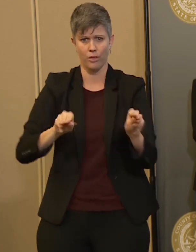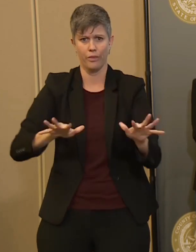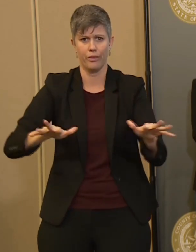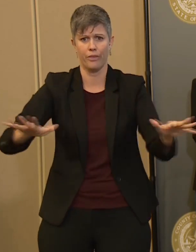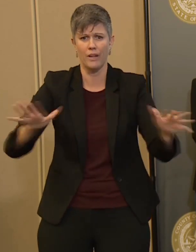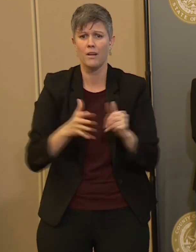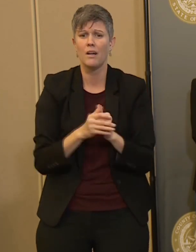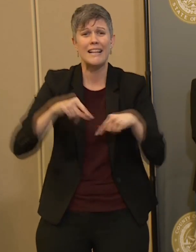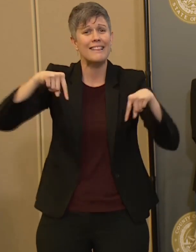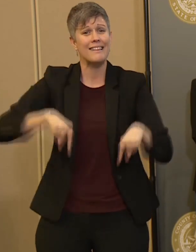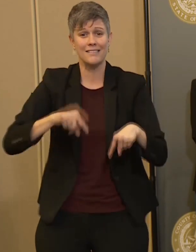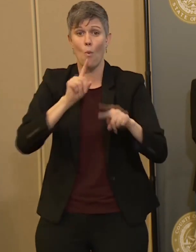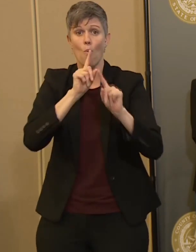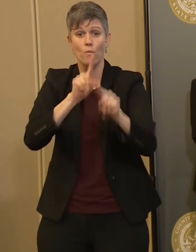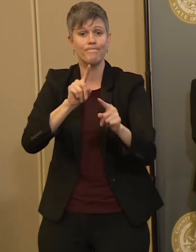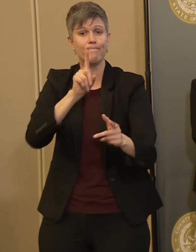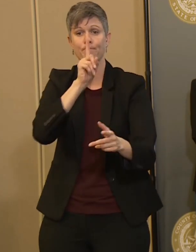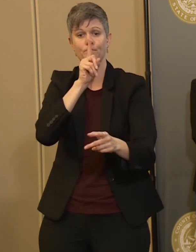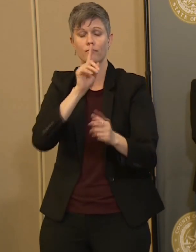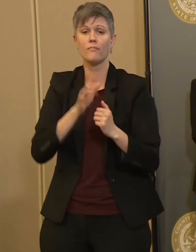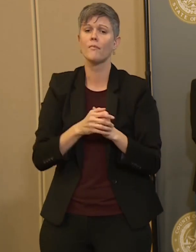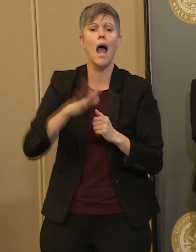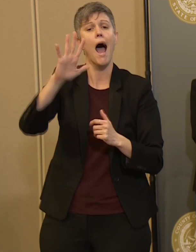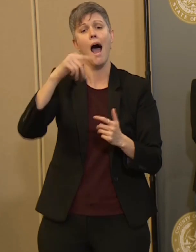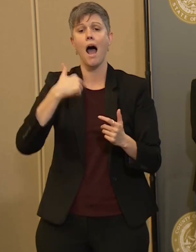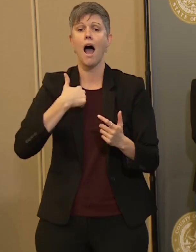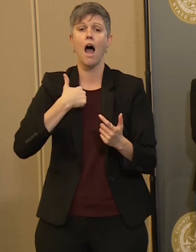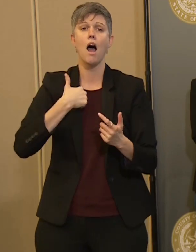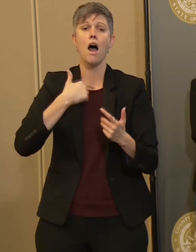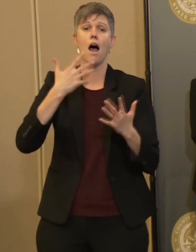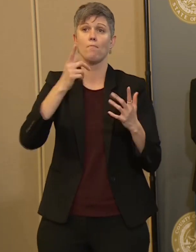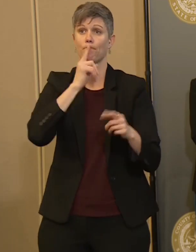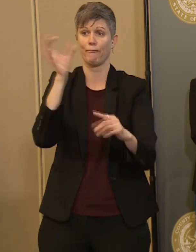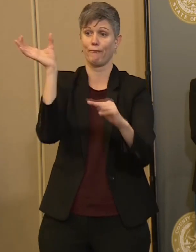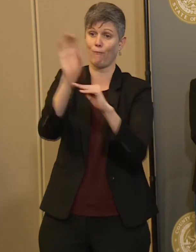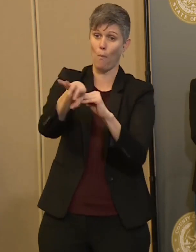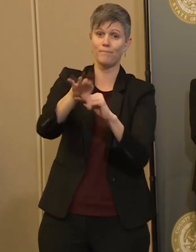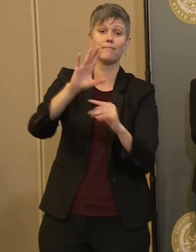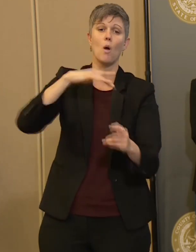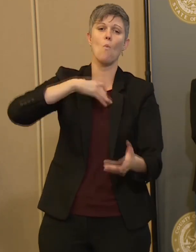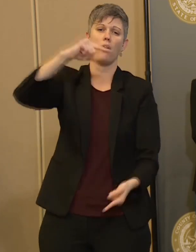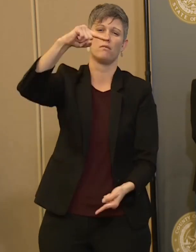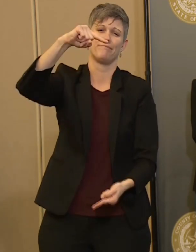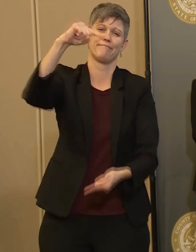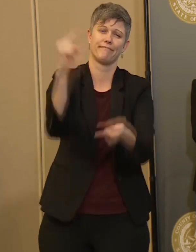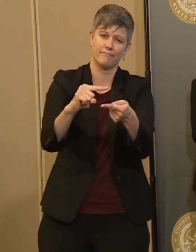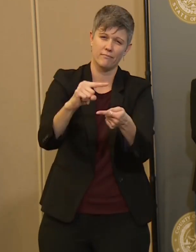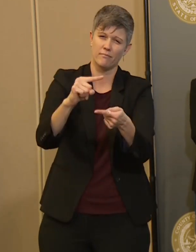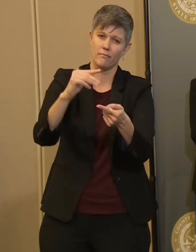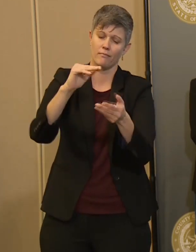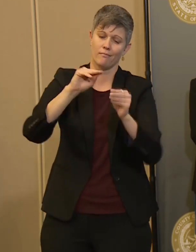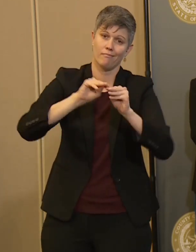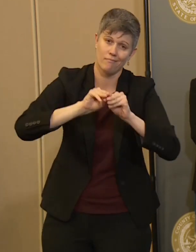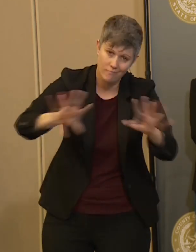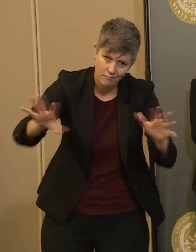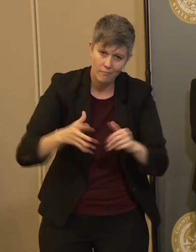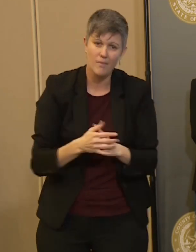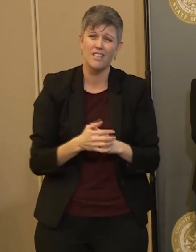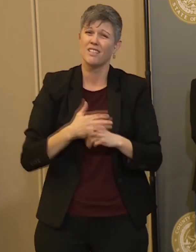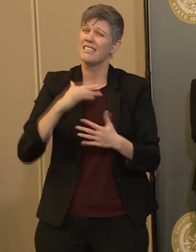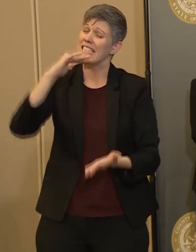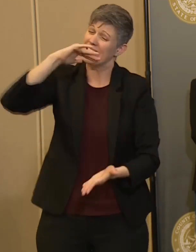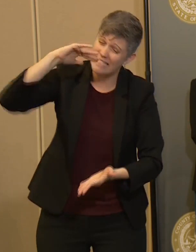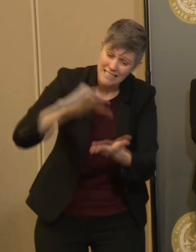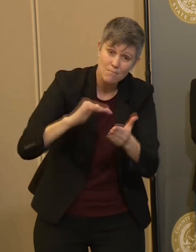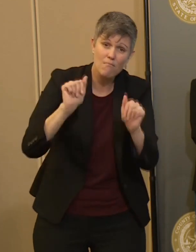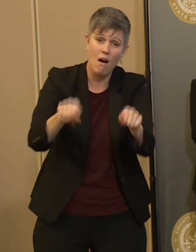orders. But what we're trying to manage is the unbridled growth of spread across this community. So if we practice these